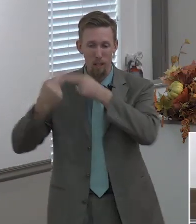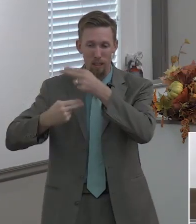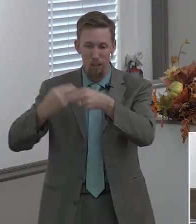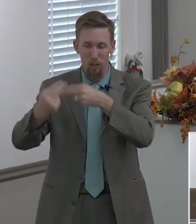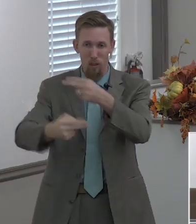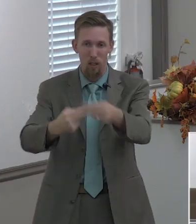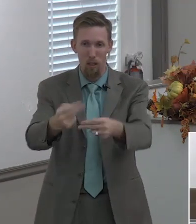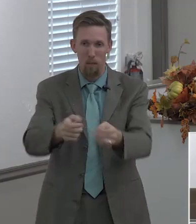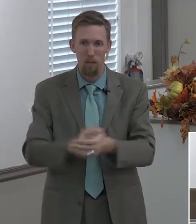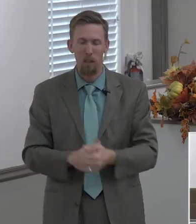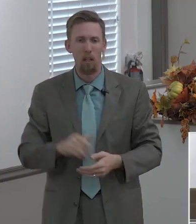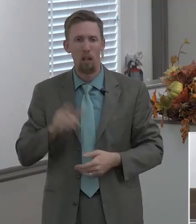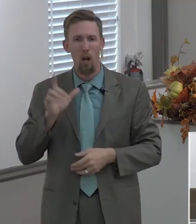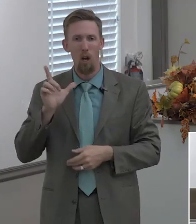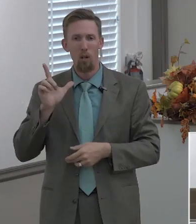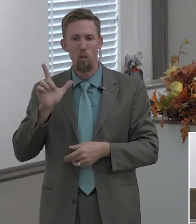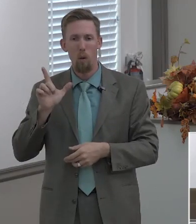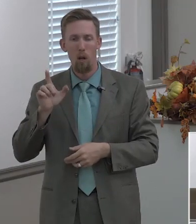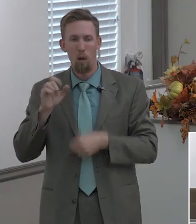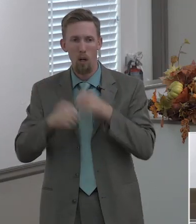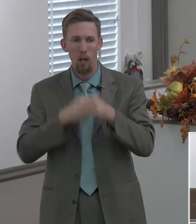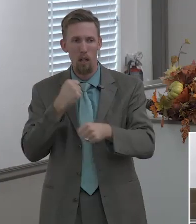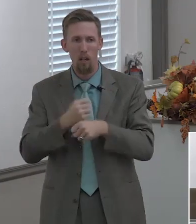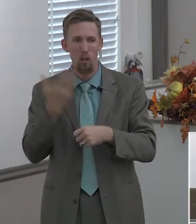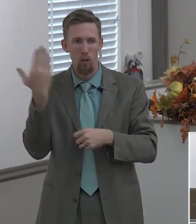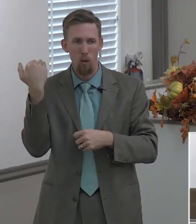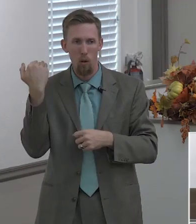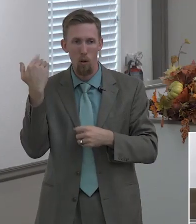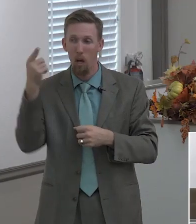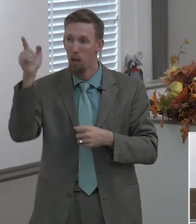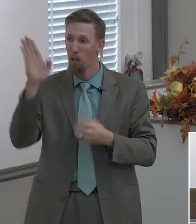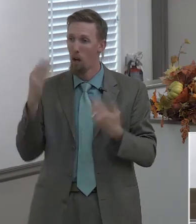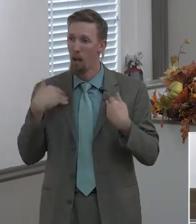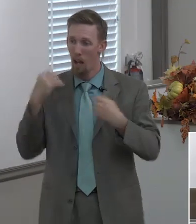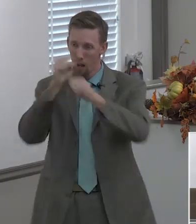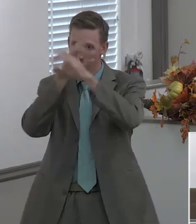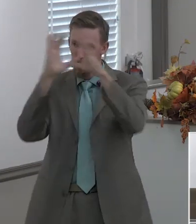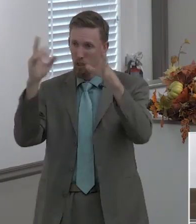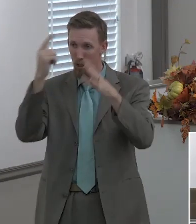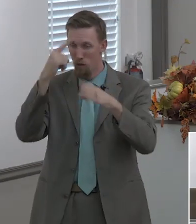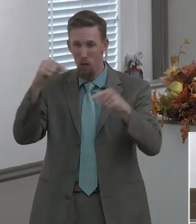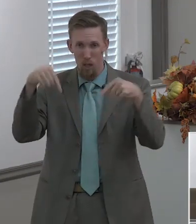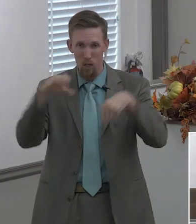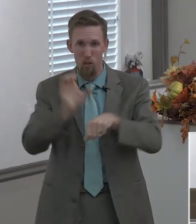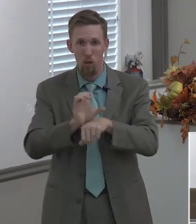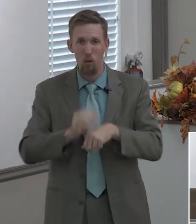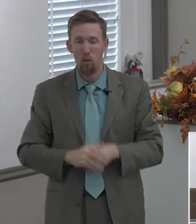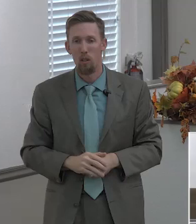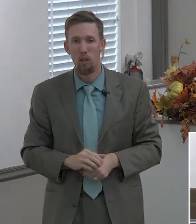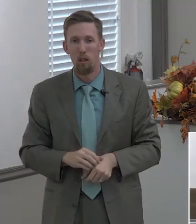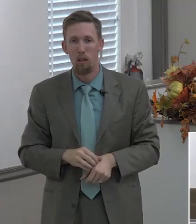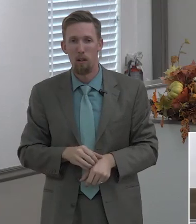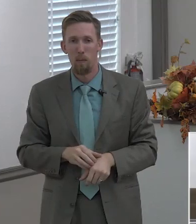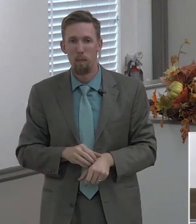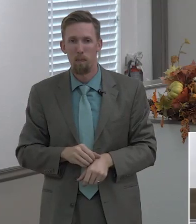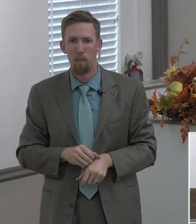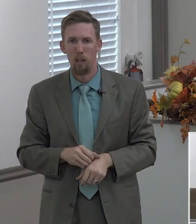21 years ago god had a vision for elmwood baptist church